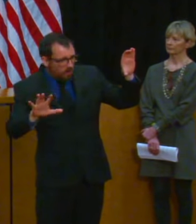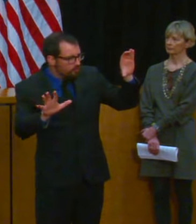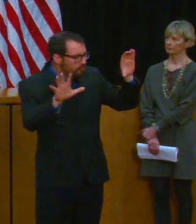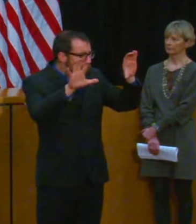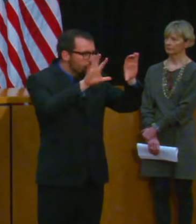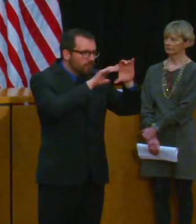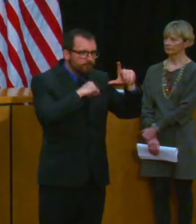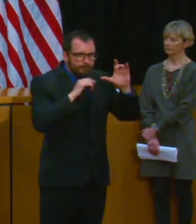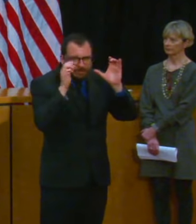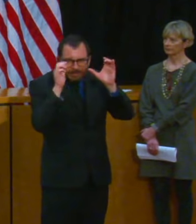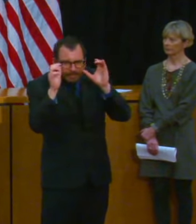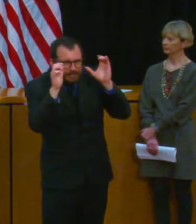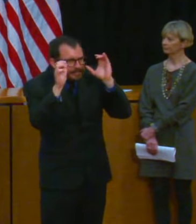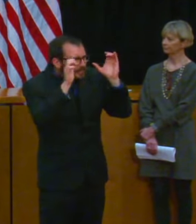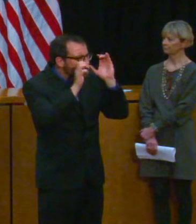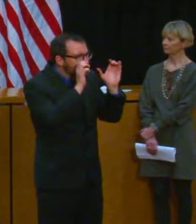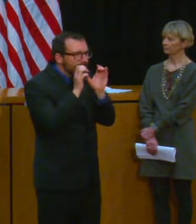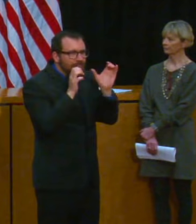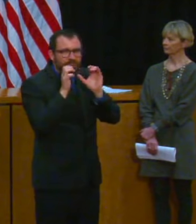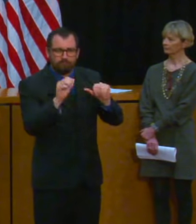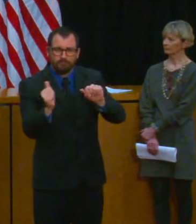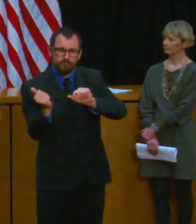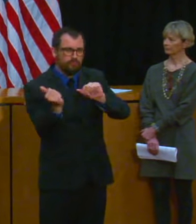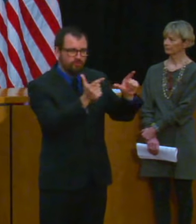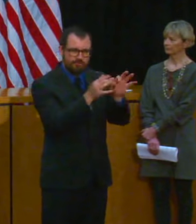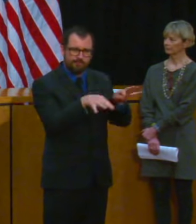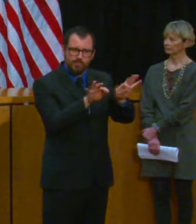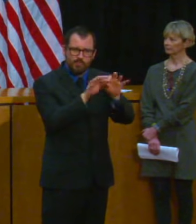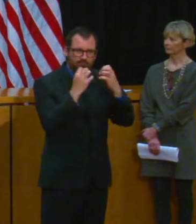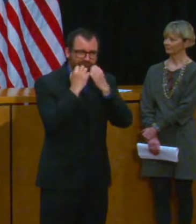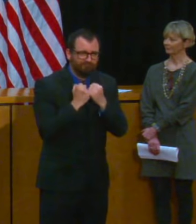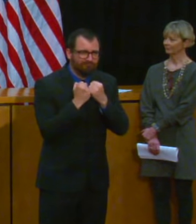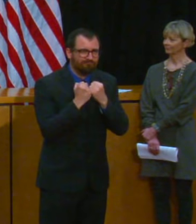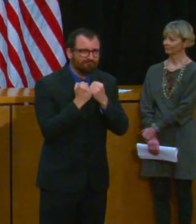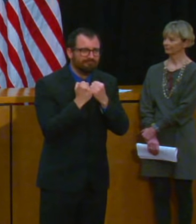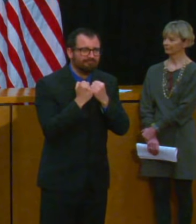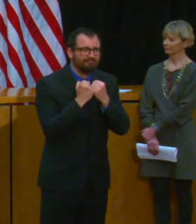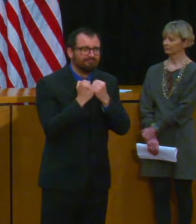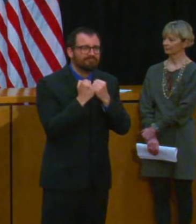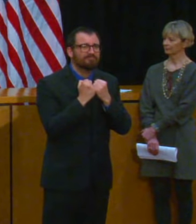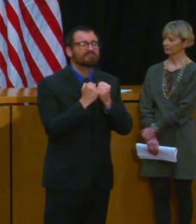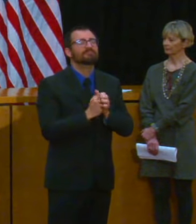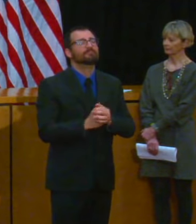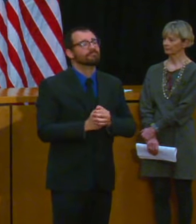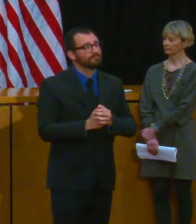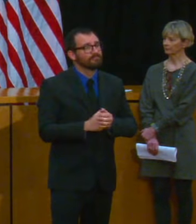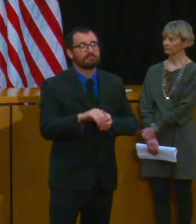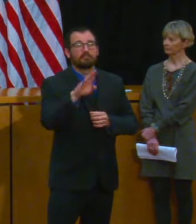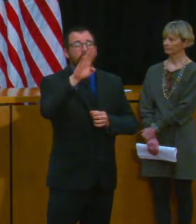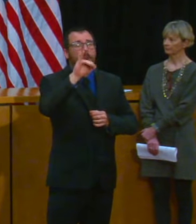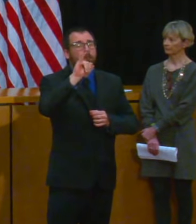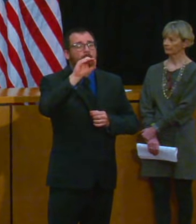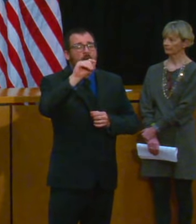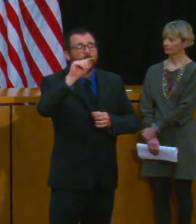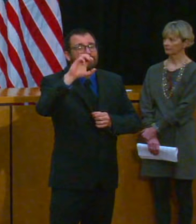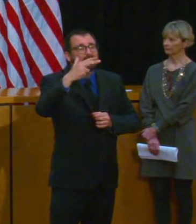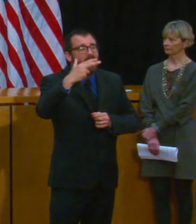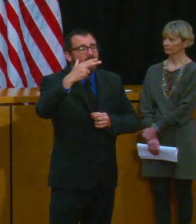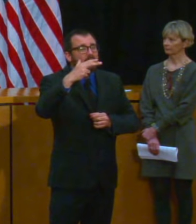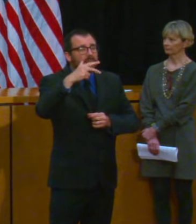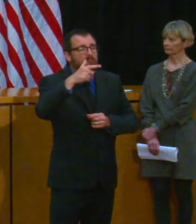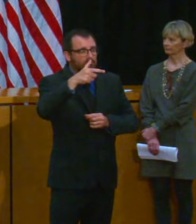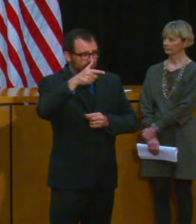retailers folks in the biotech industry folks in the healthcare industry folks in the technology industry and obviously